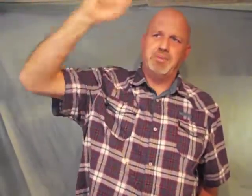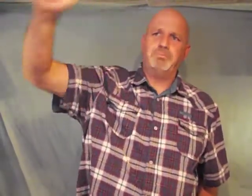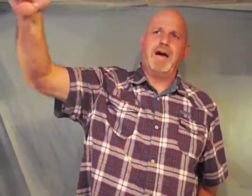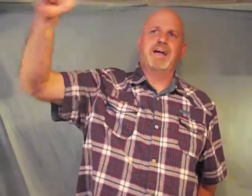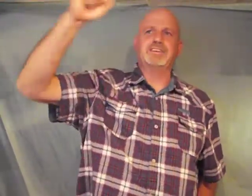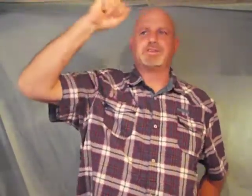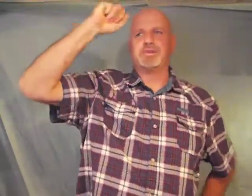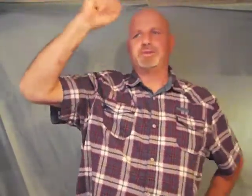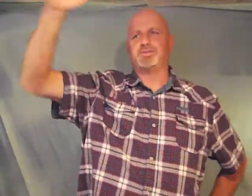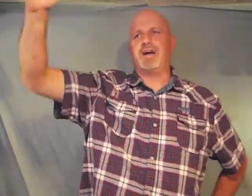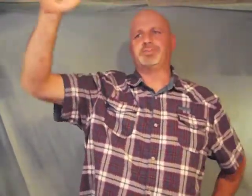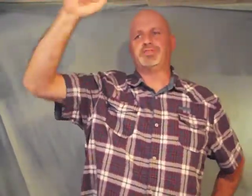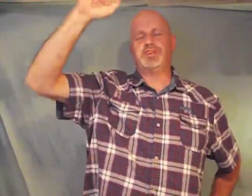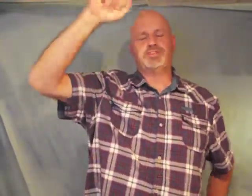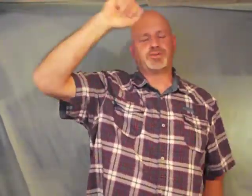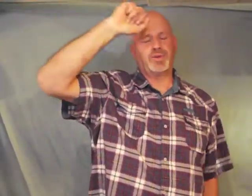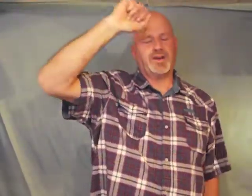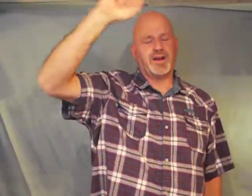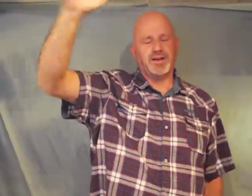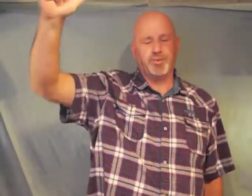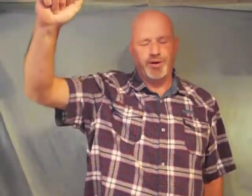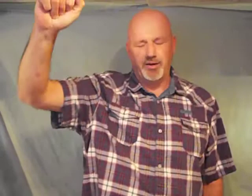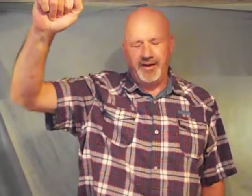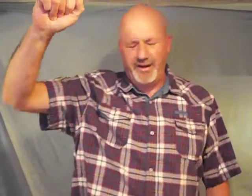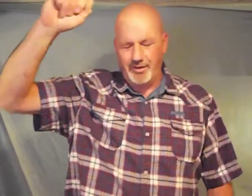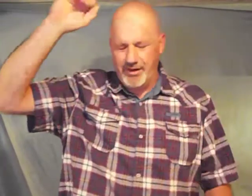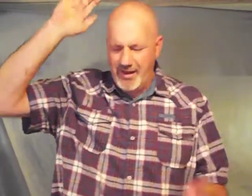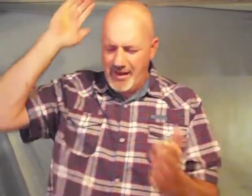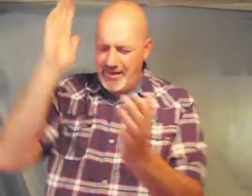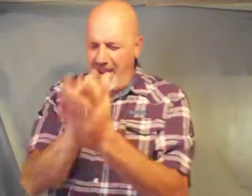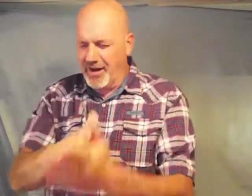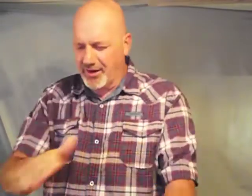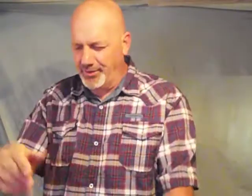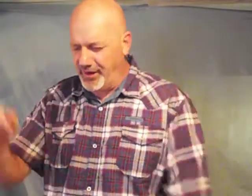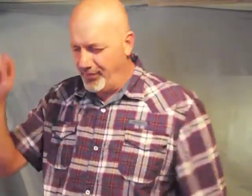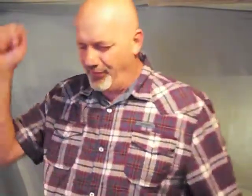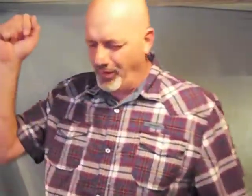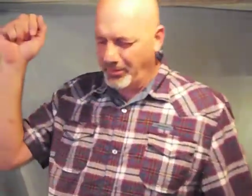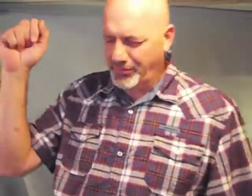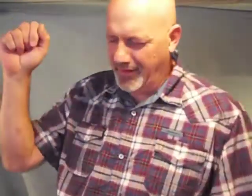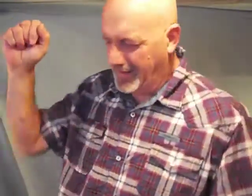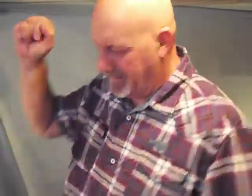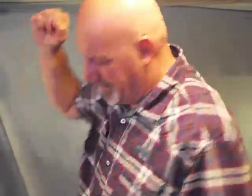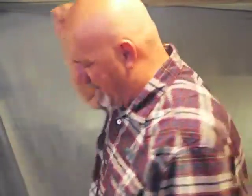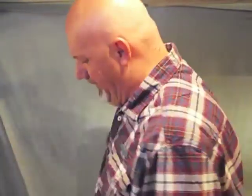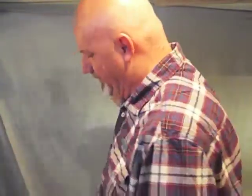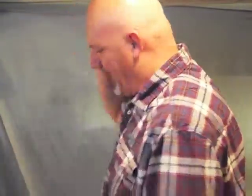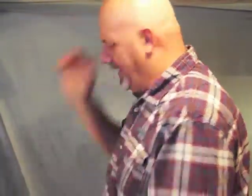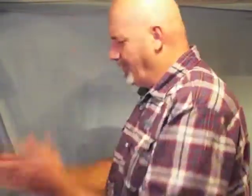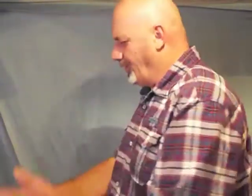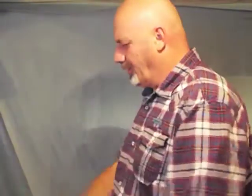minds through the stripes of Jesus we declare that we are healed that includes every form of sickness every form